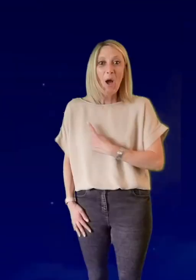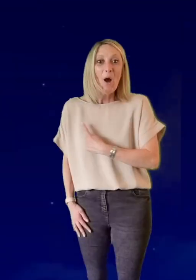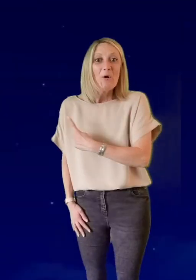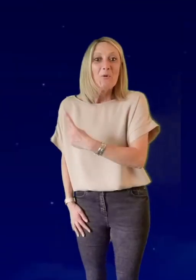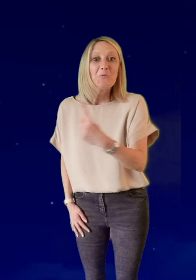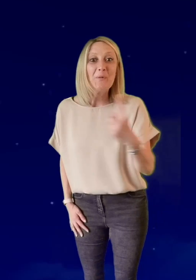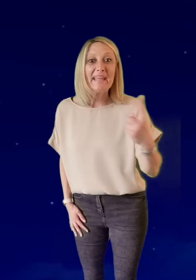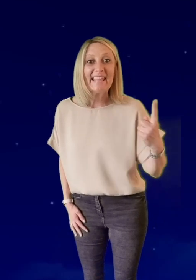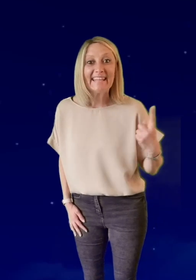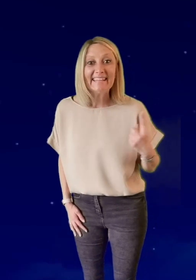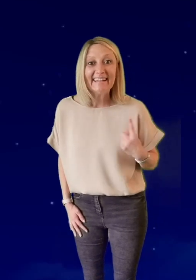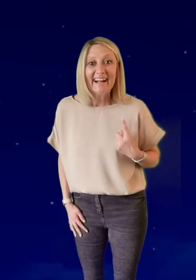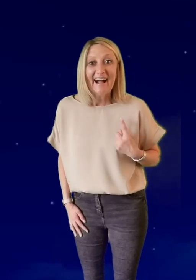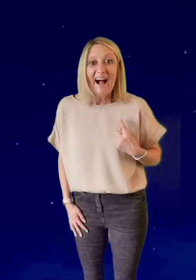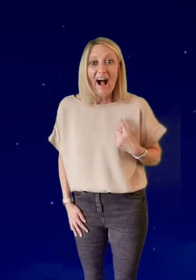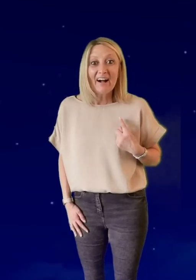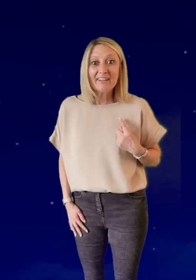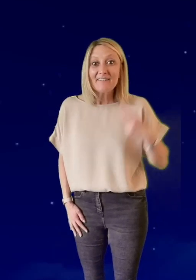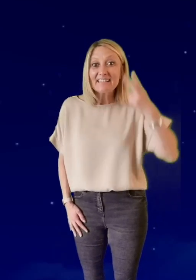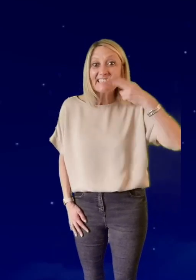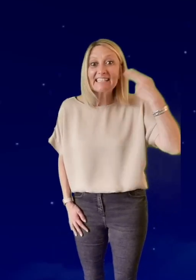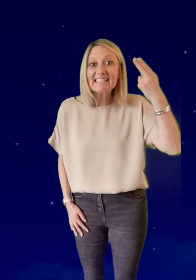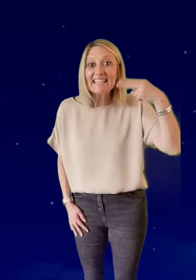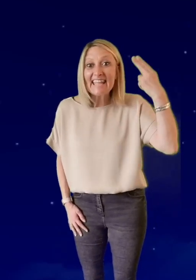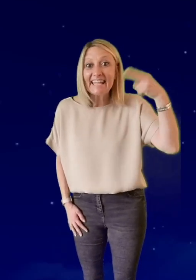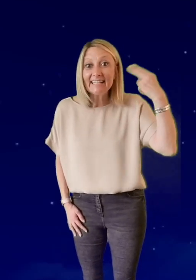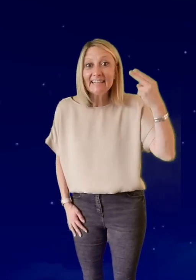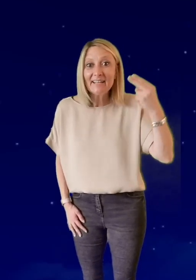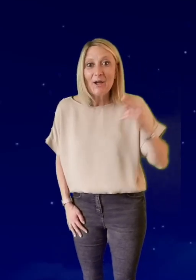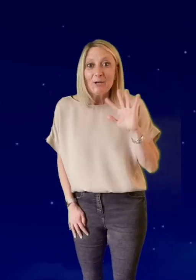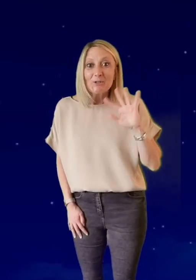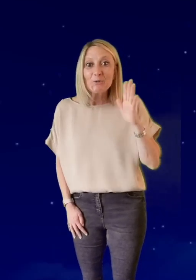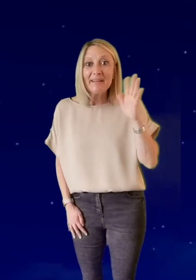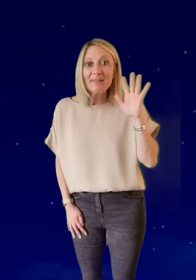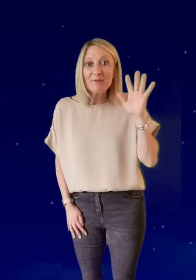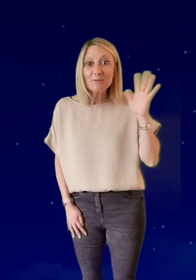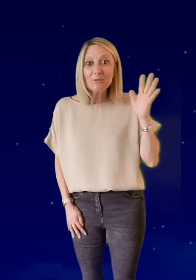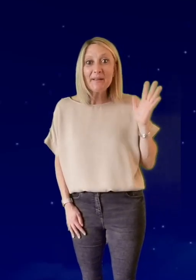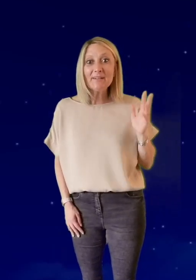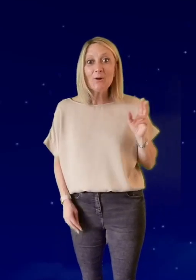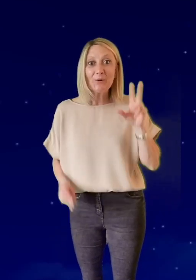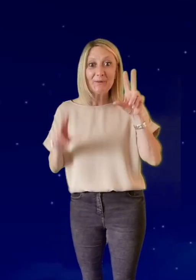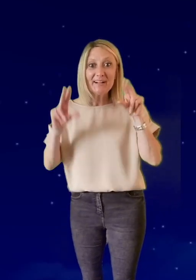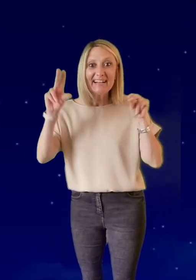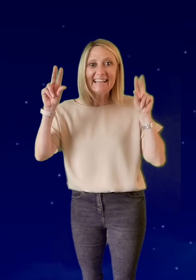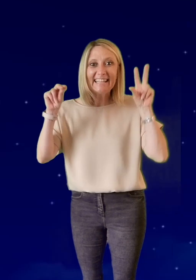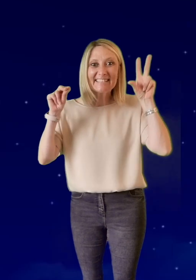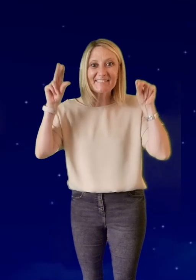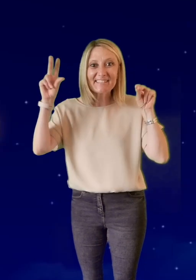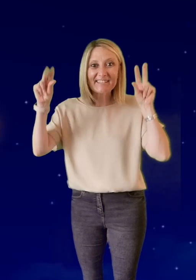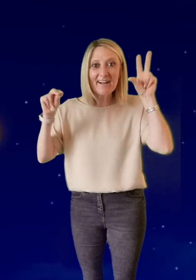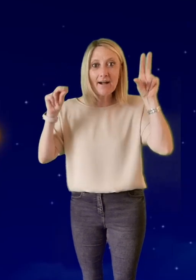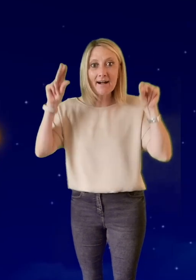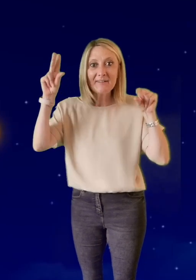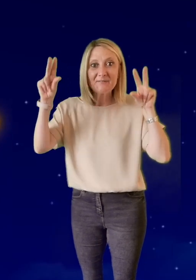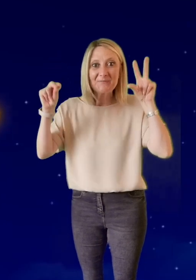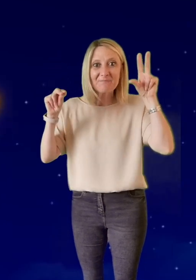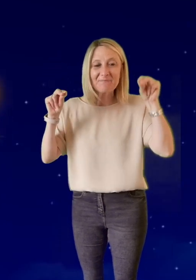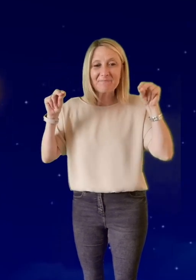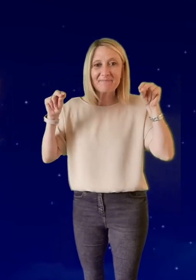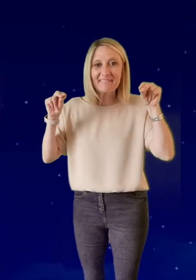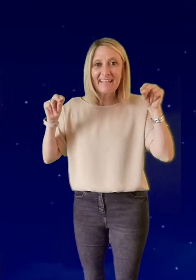we are going to sing twinkle twinkle little star